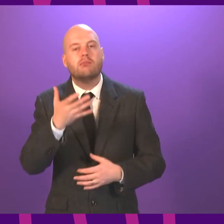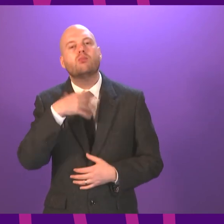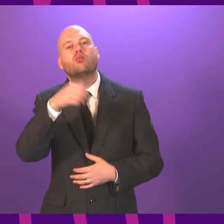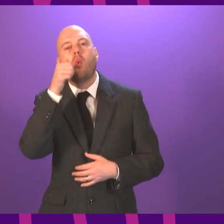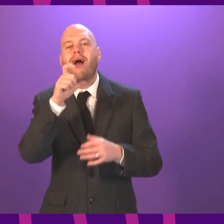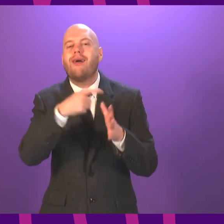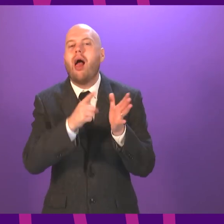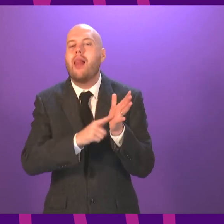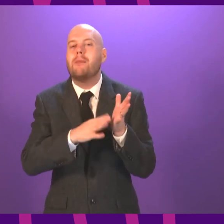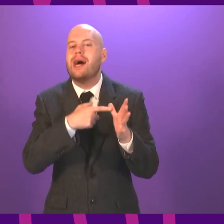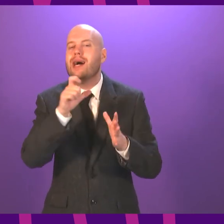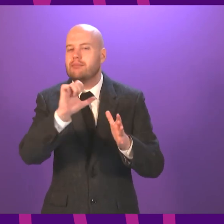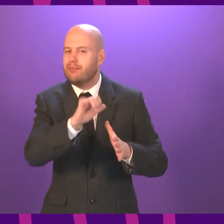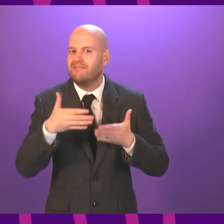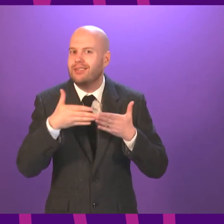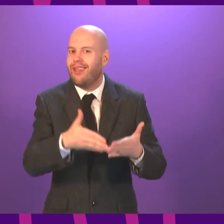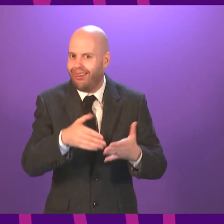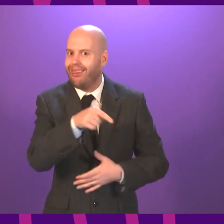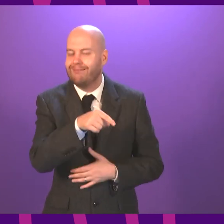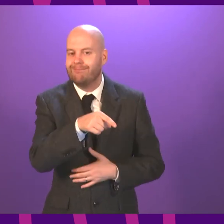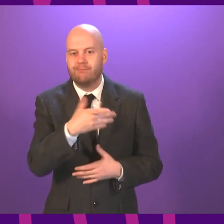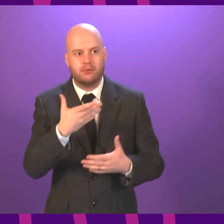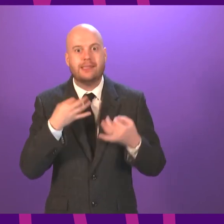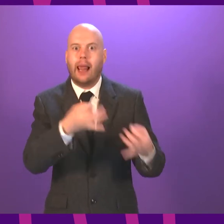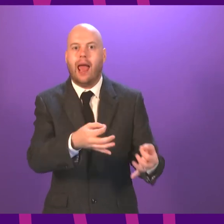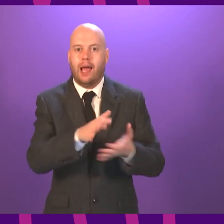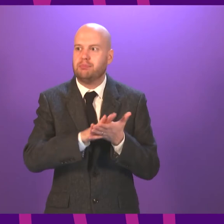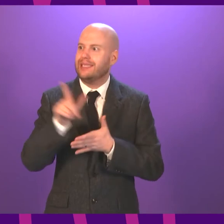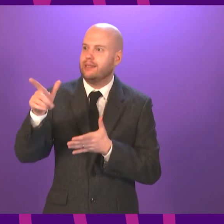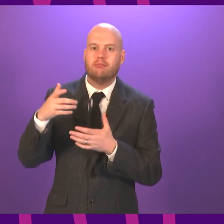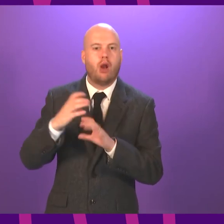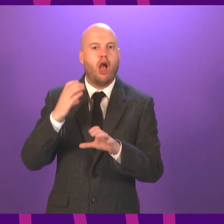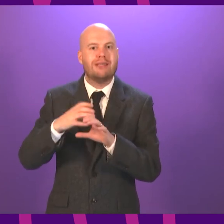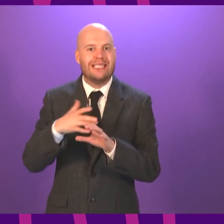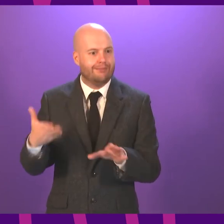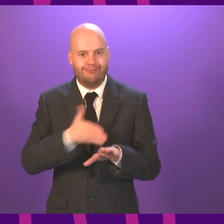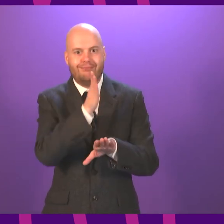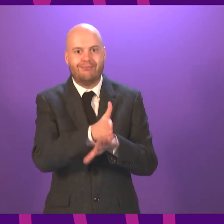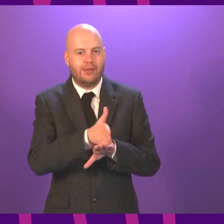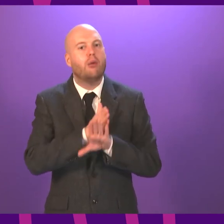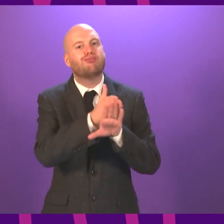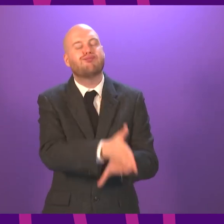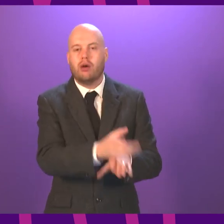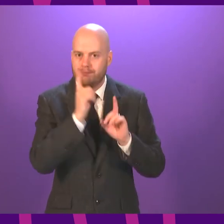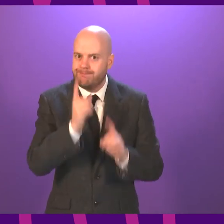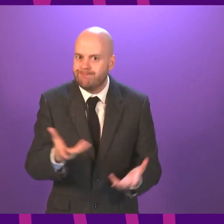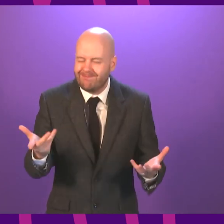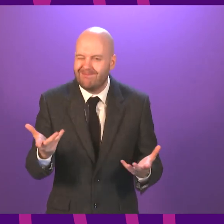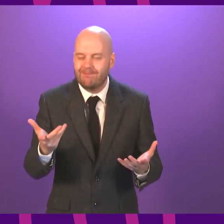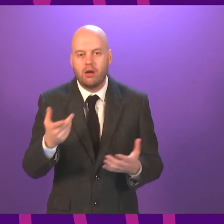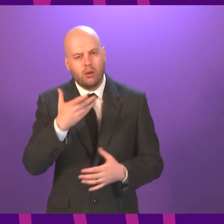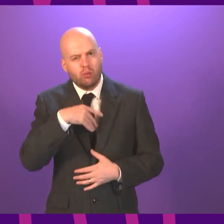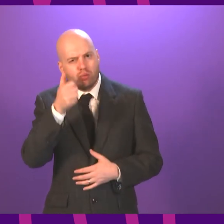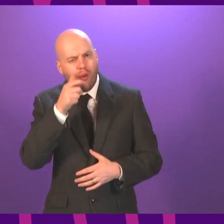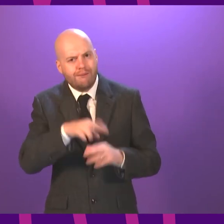either goes into Dry Dog or ever suffers a similar breakdown, such as the one which is seen for Chief Constable out of action for seven weeks.